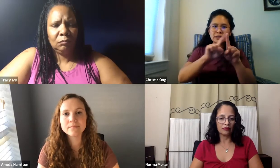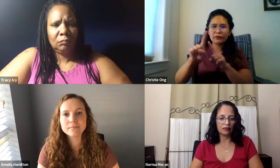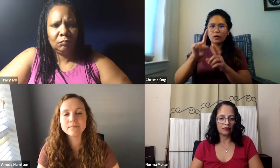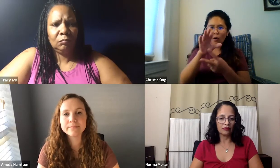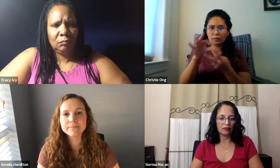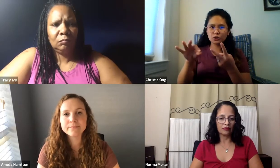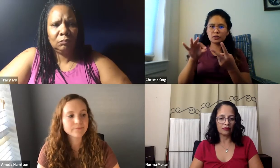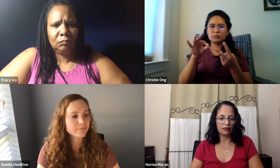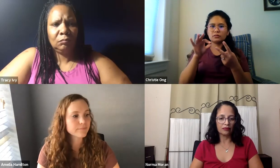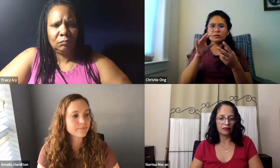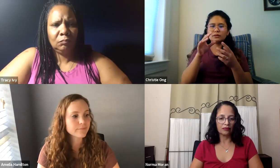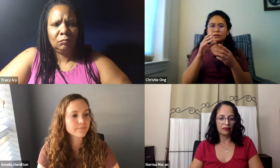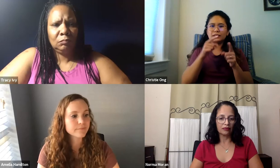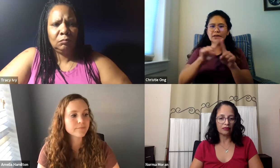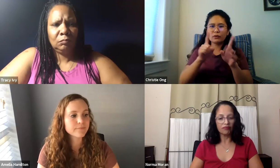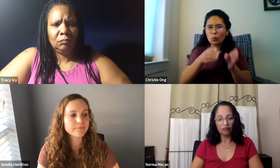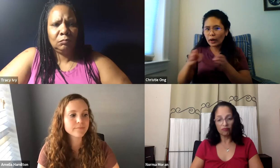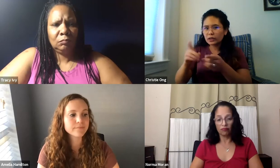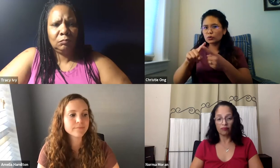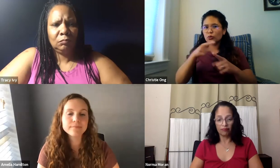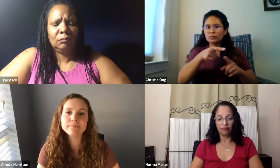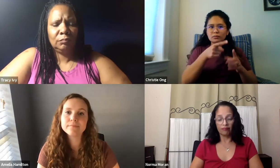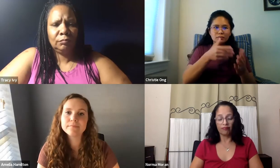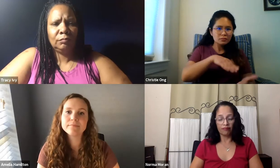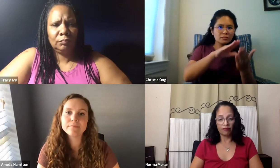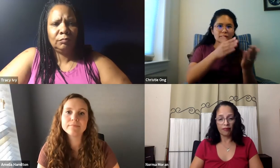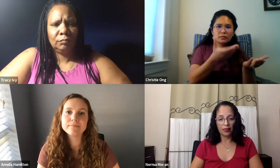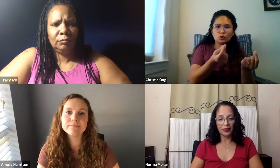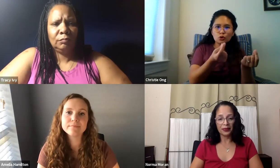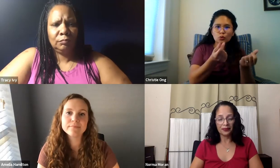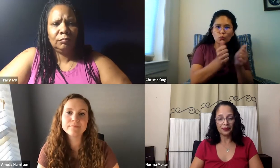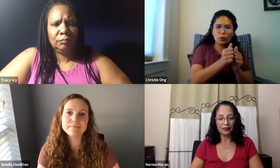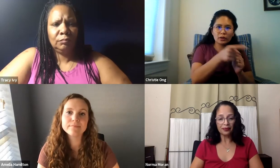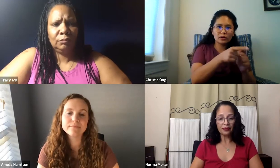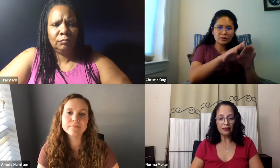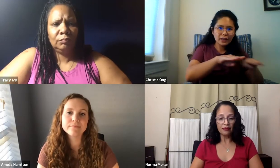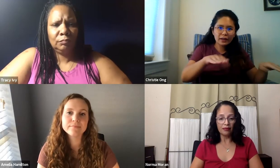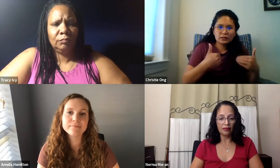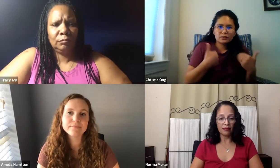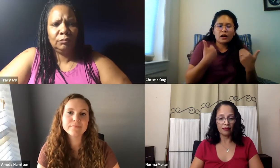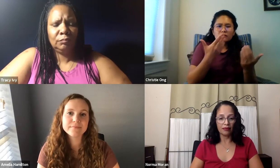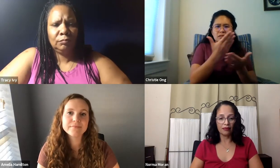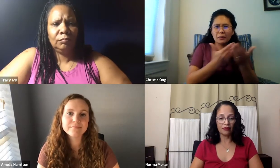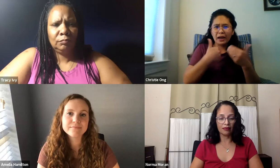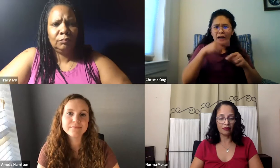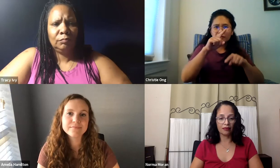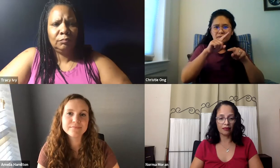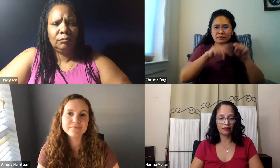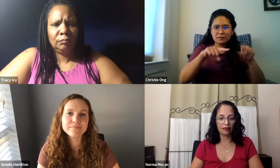have a shared source of information and shared options on ways to face different issues that are facing